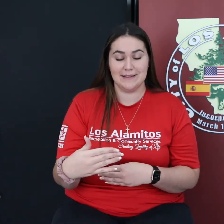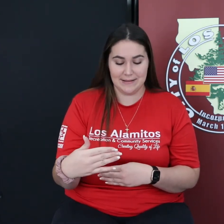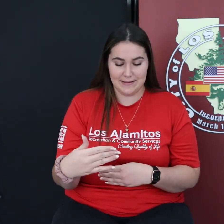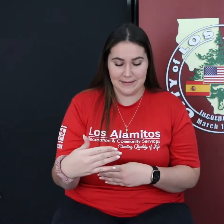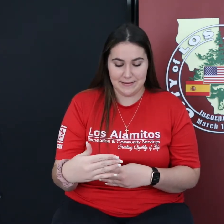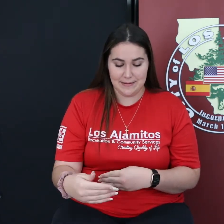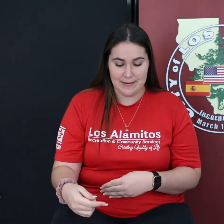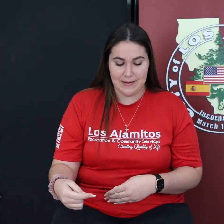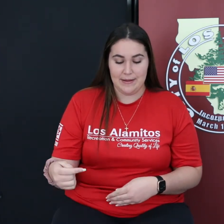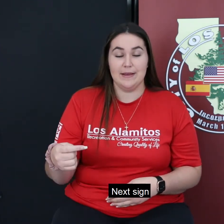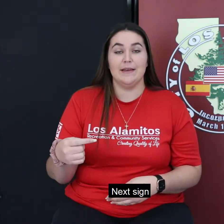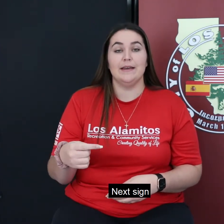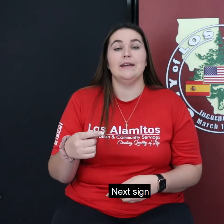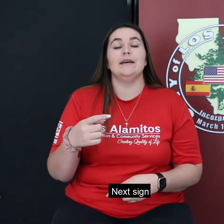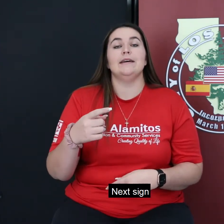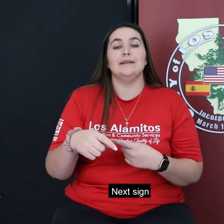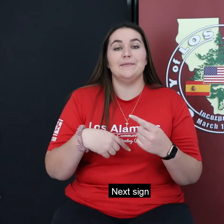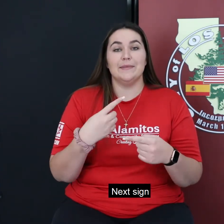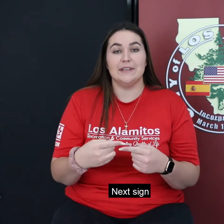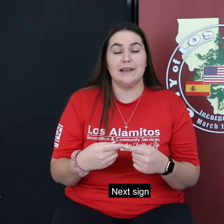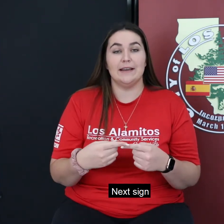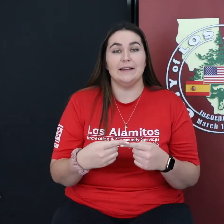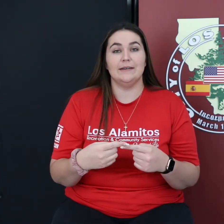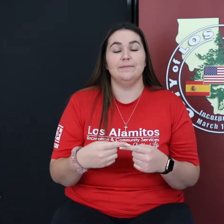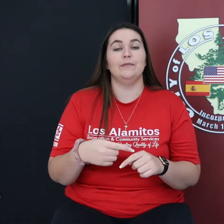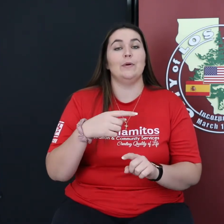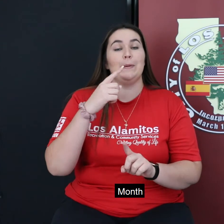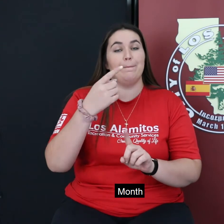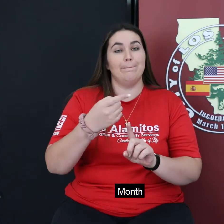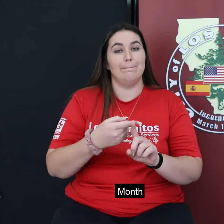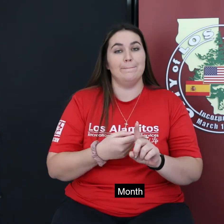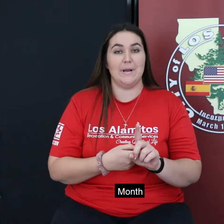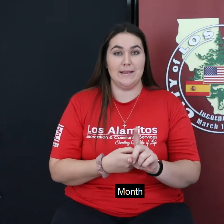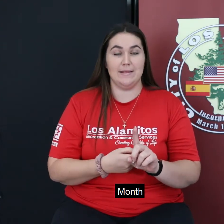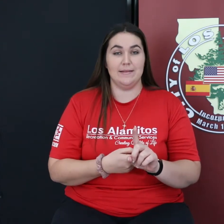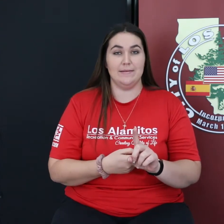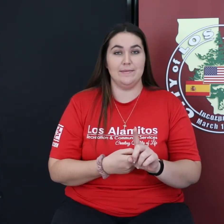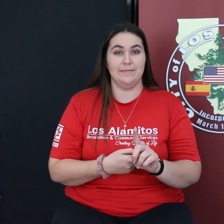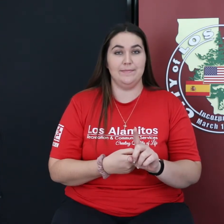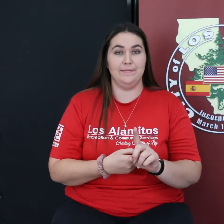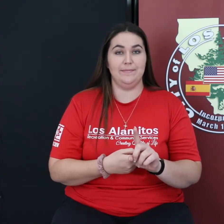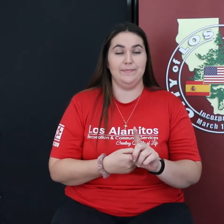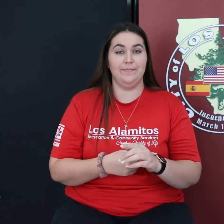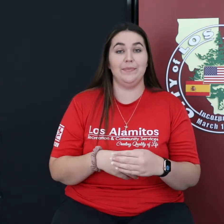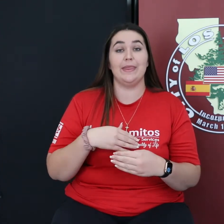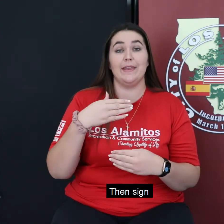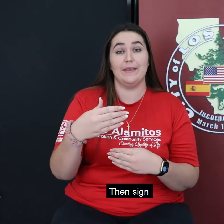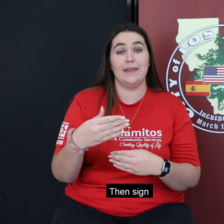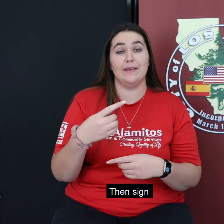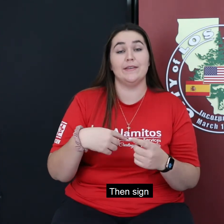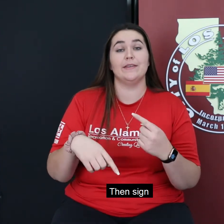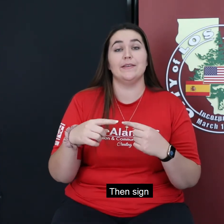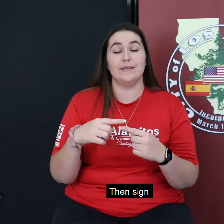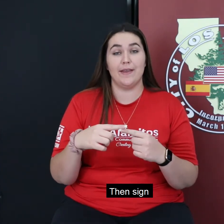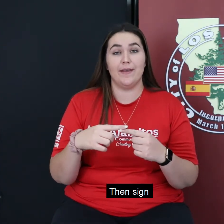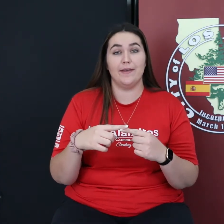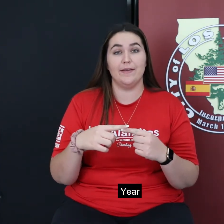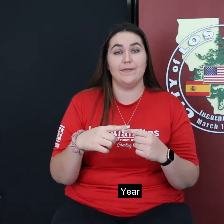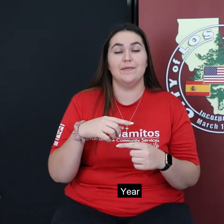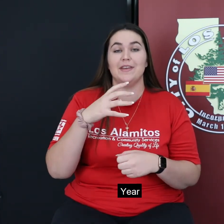Monday. Next, sign month. Then sign year.